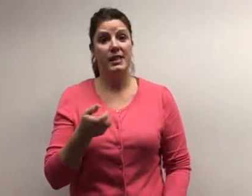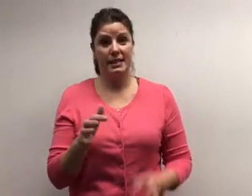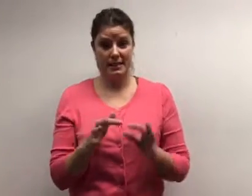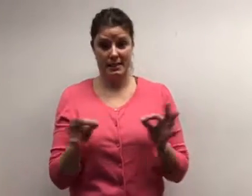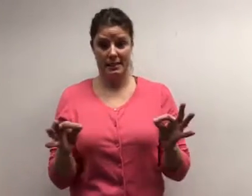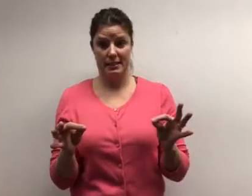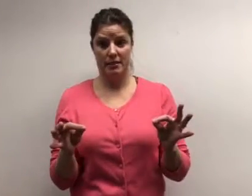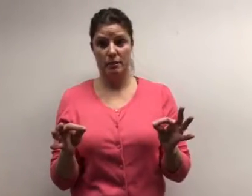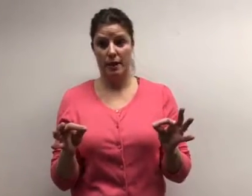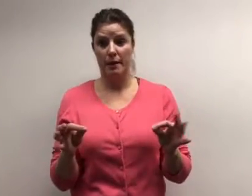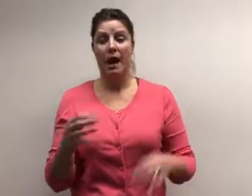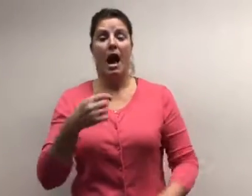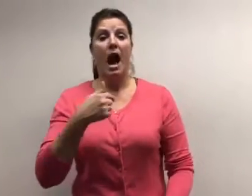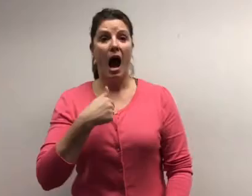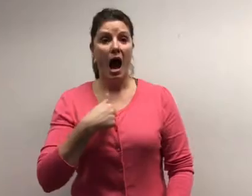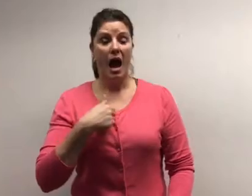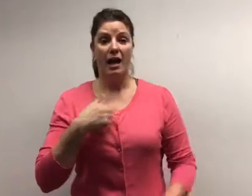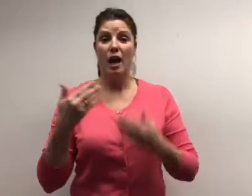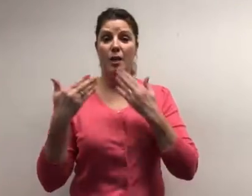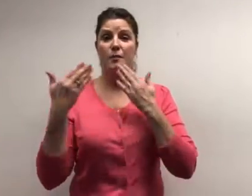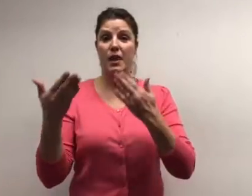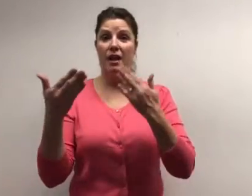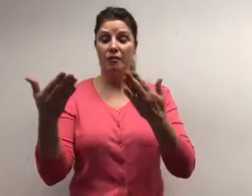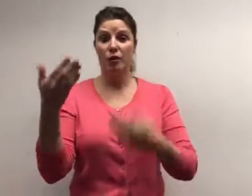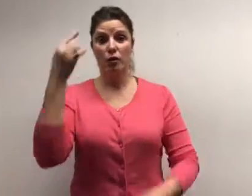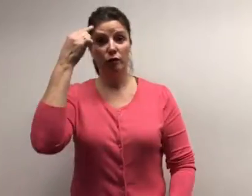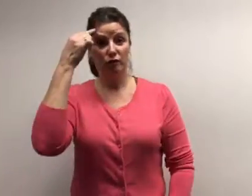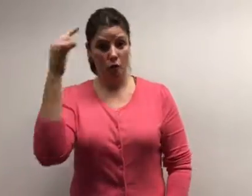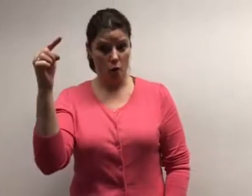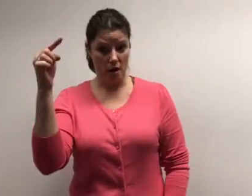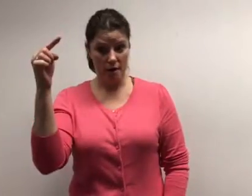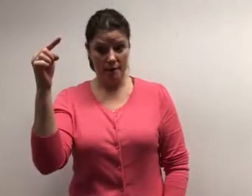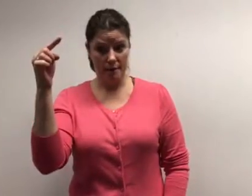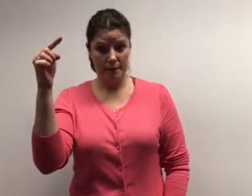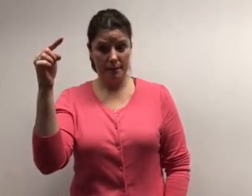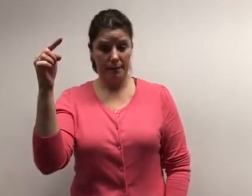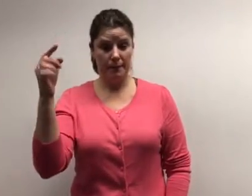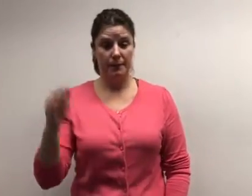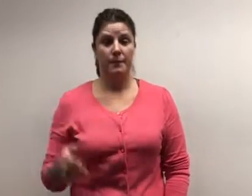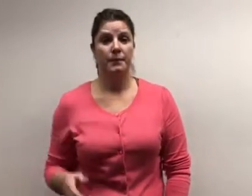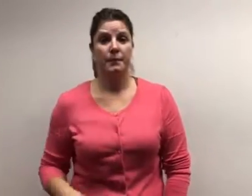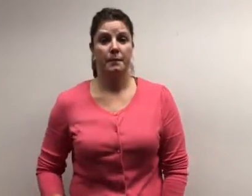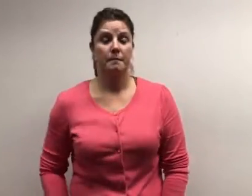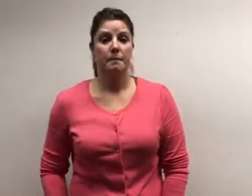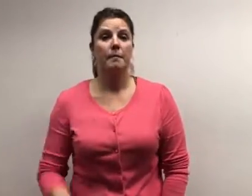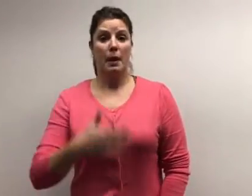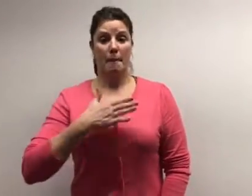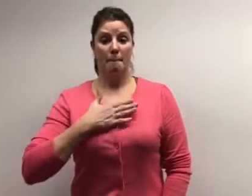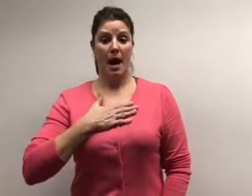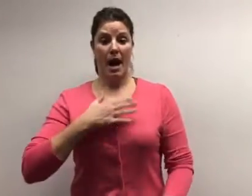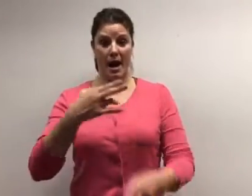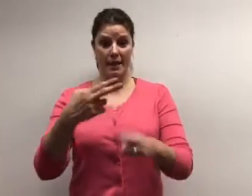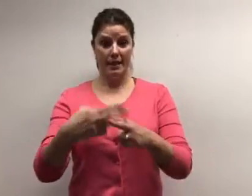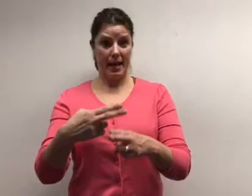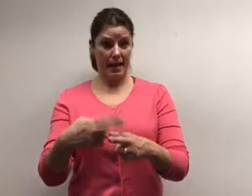sentences. I am thankful for my name